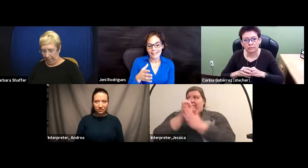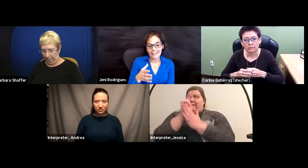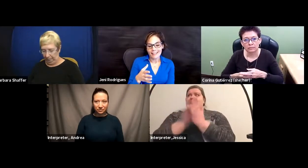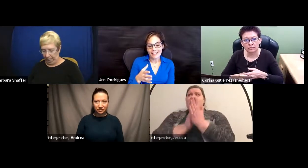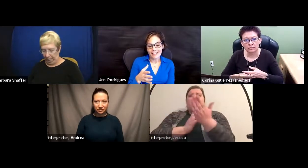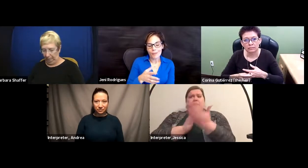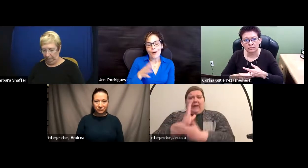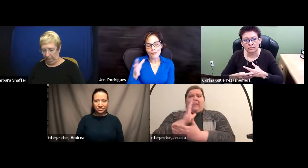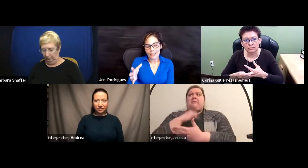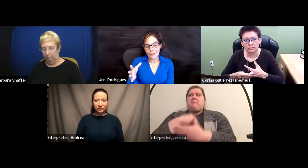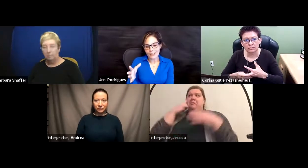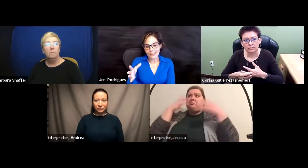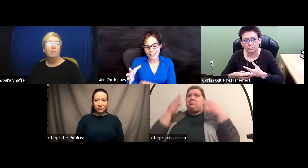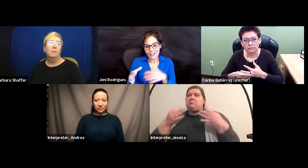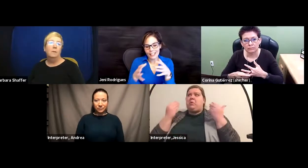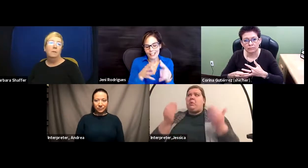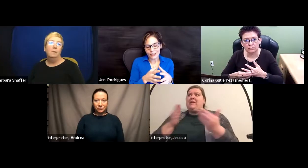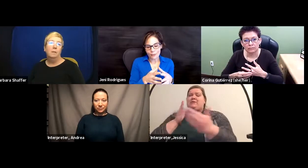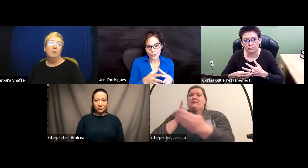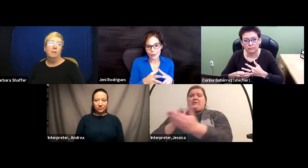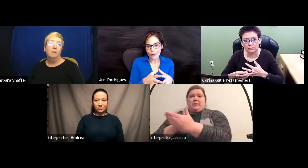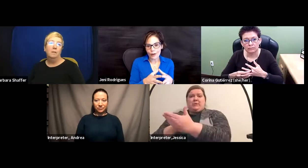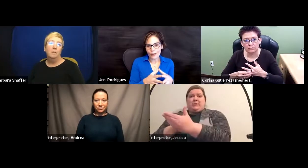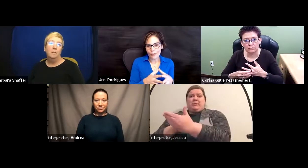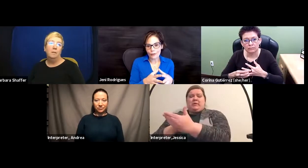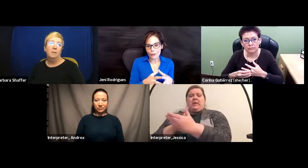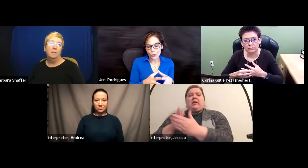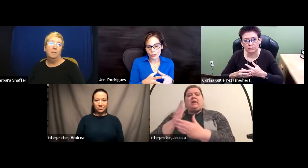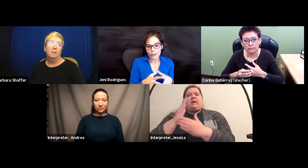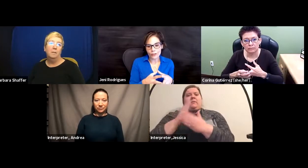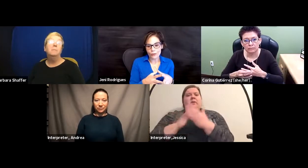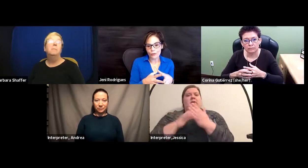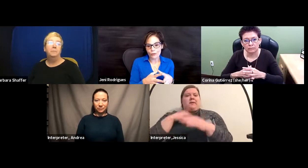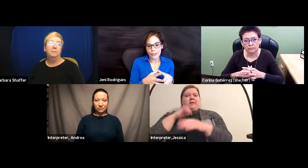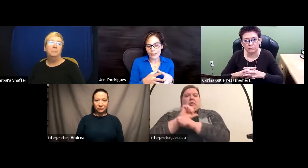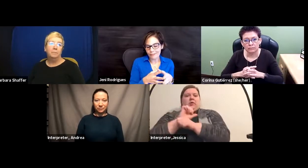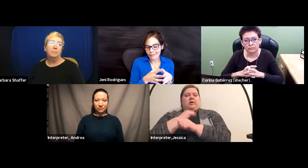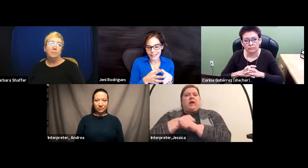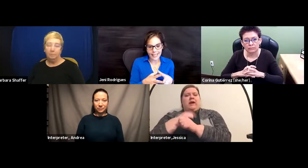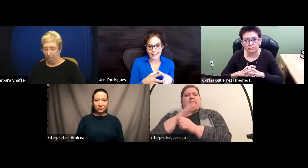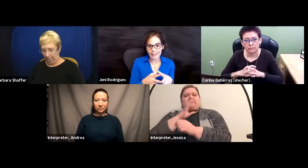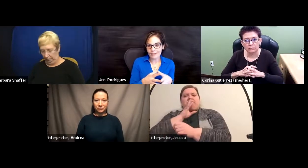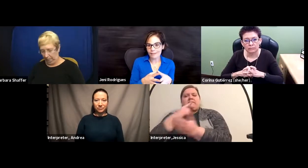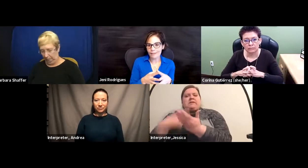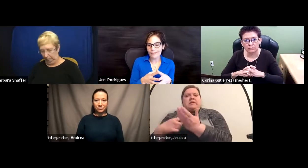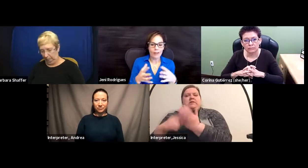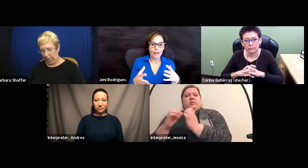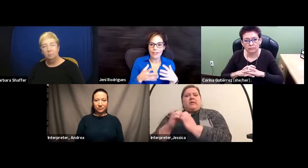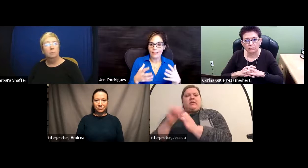part of my doctoral licitation, I actually spoke with a lawyer, Michael Schwartz, who litigates a lot of these